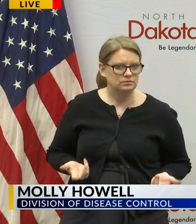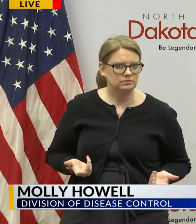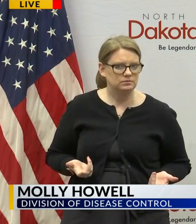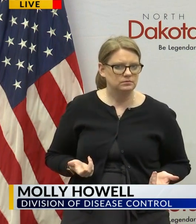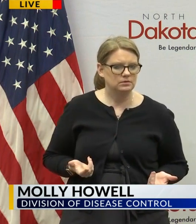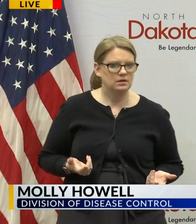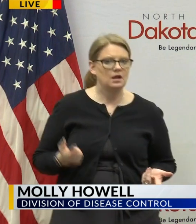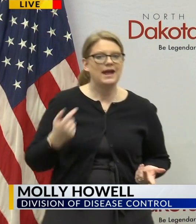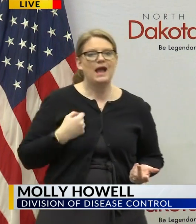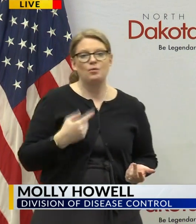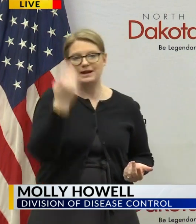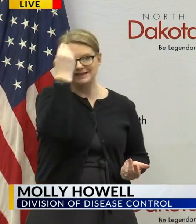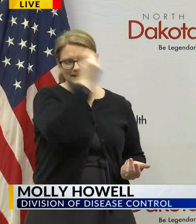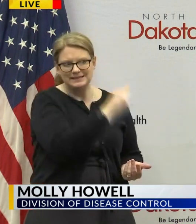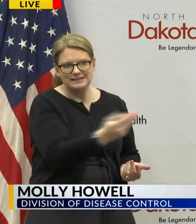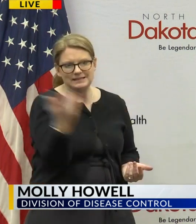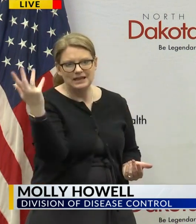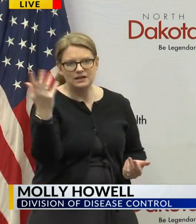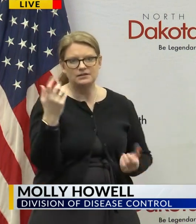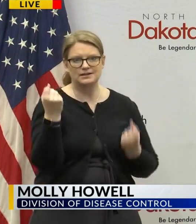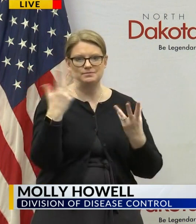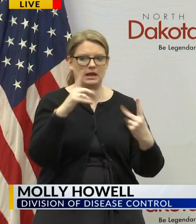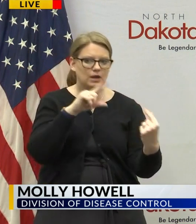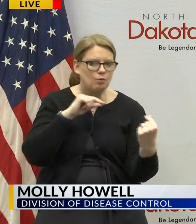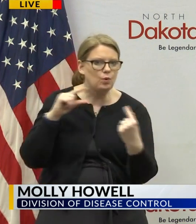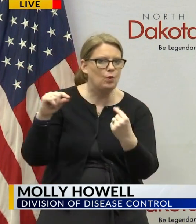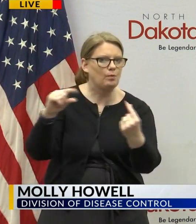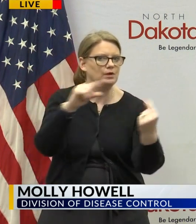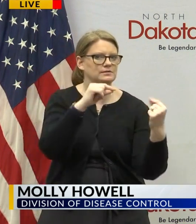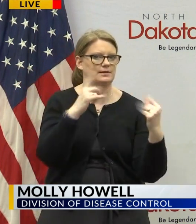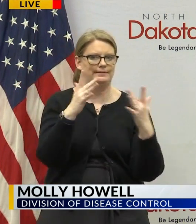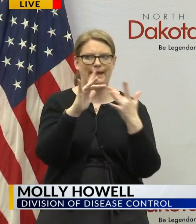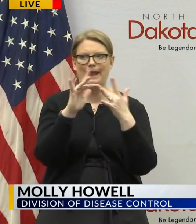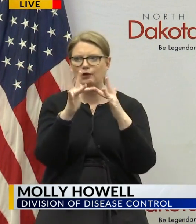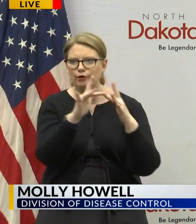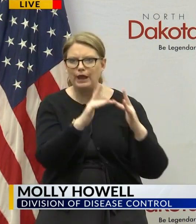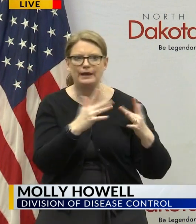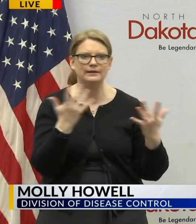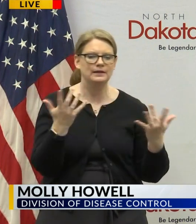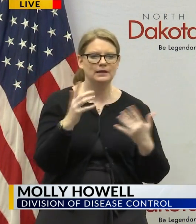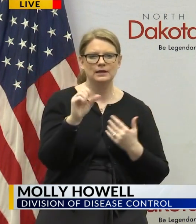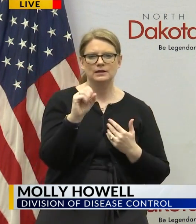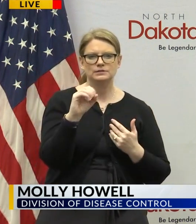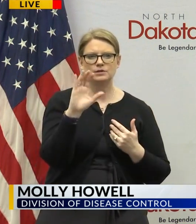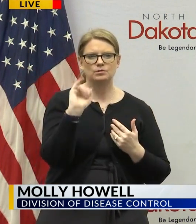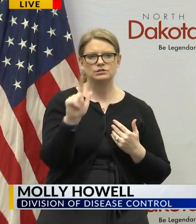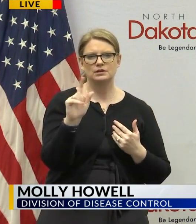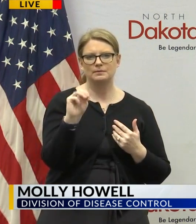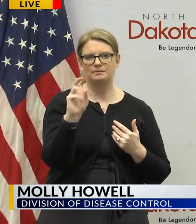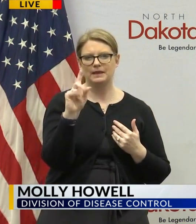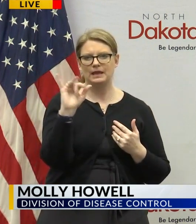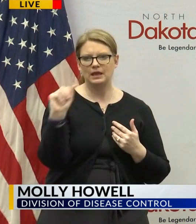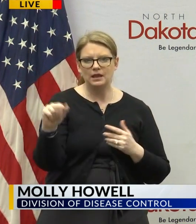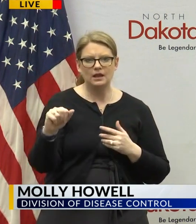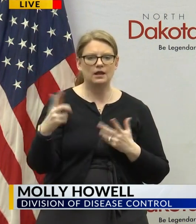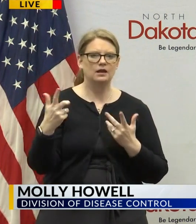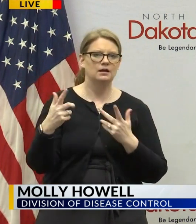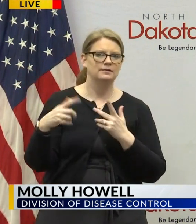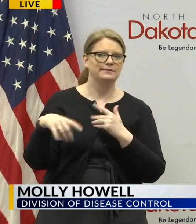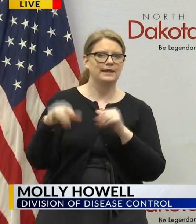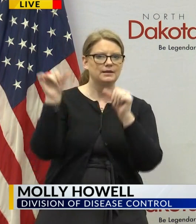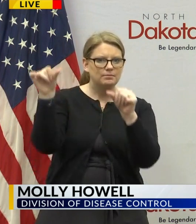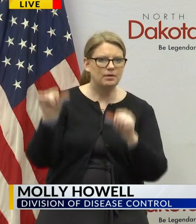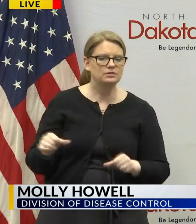I wanted to share this with everyone today is there's a lot of rumors on the internet a lot of social media posts about restaurants